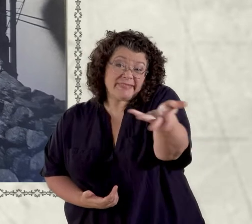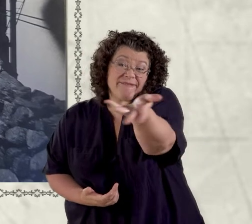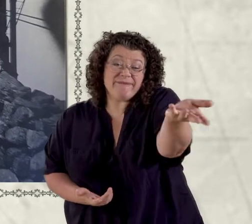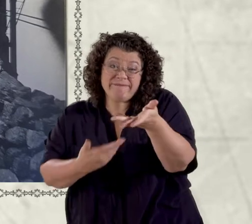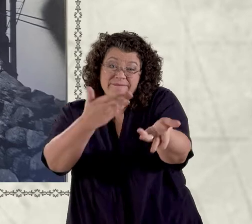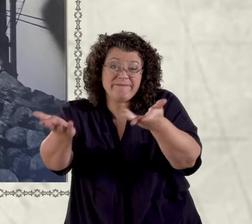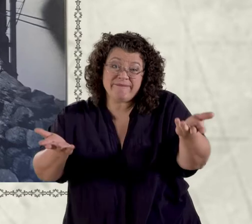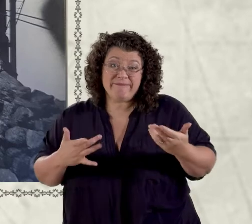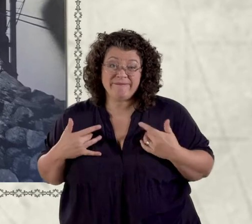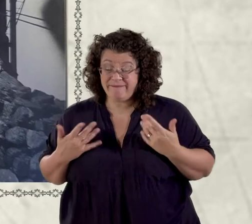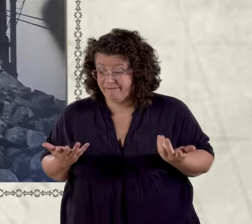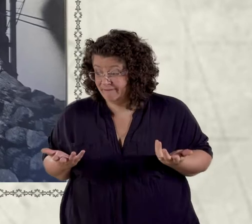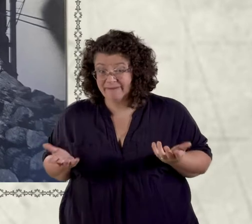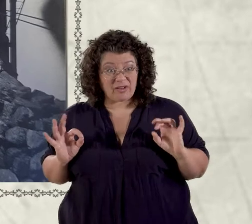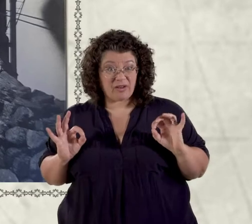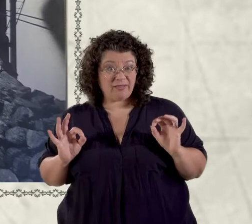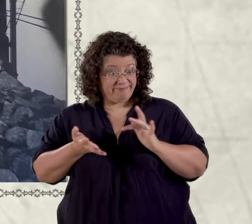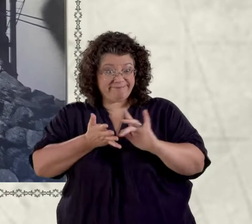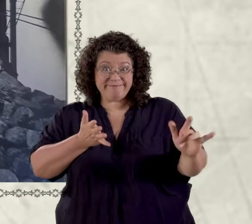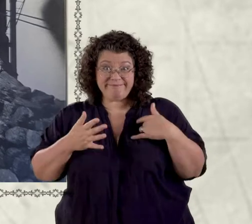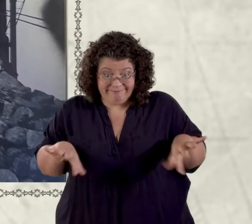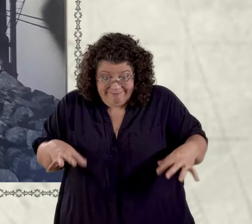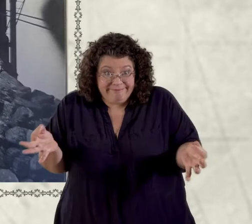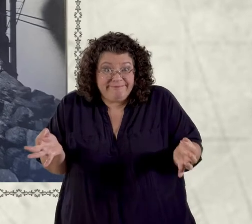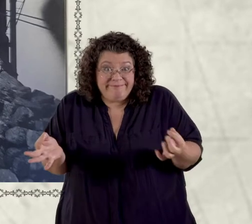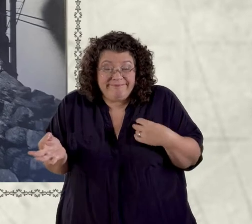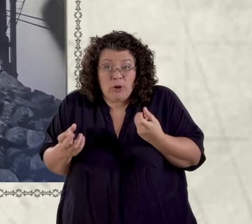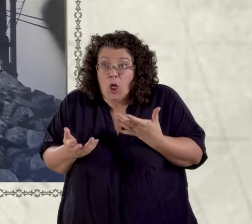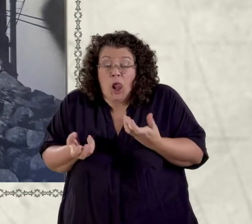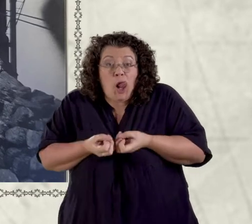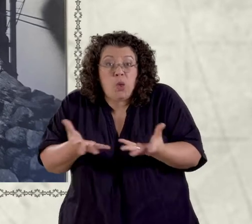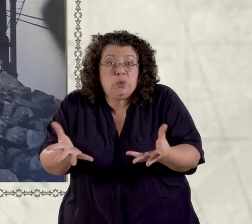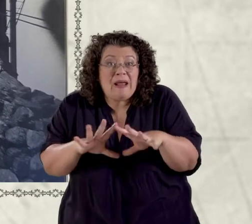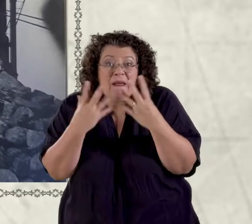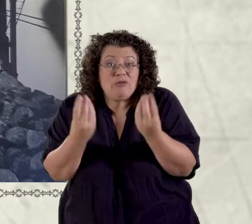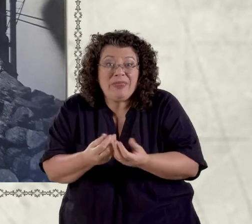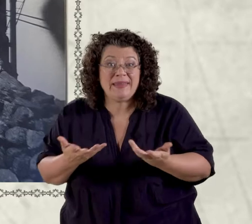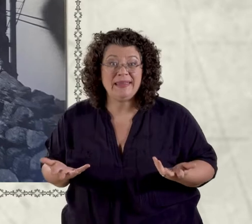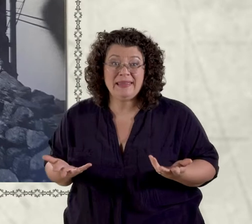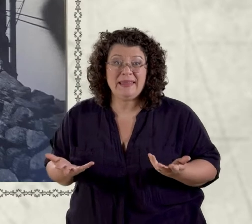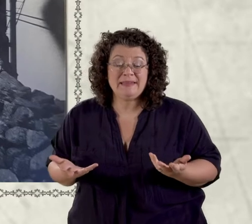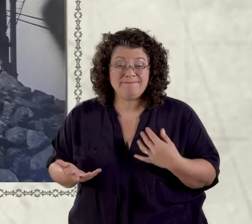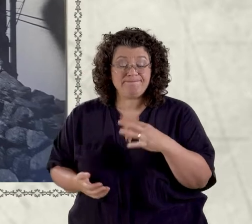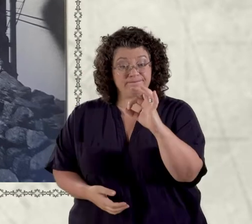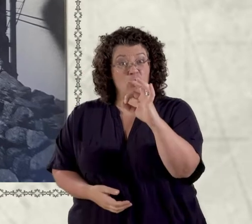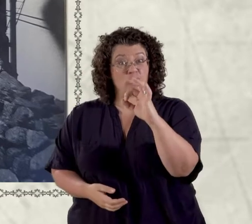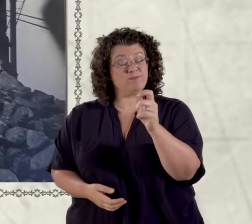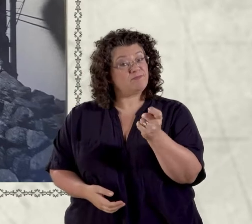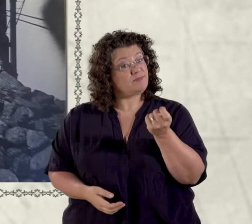i didn't have anything left i was about to lose everything but as i threw this piece of silver half crown into the